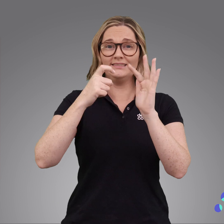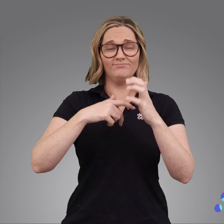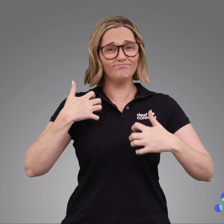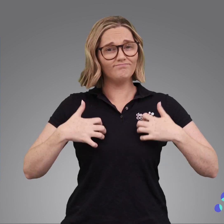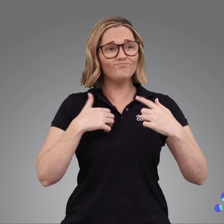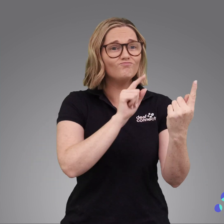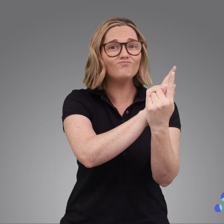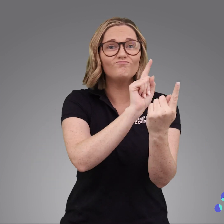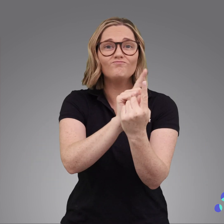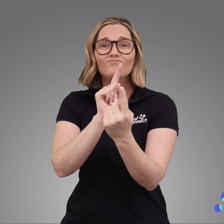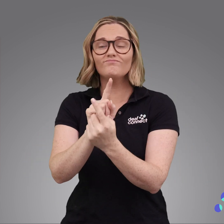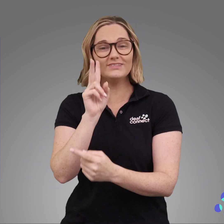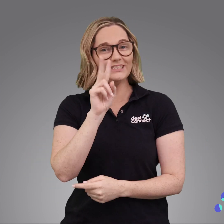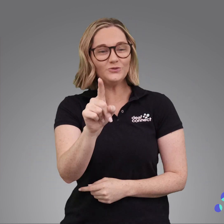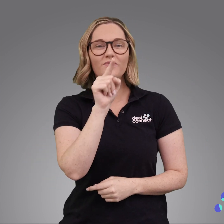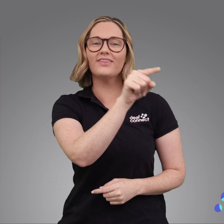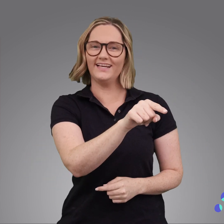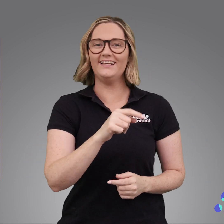Deaf Connect look forward to seeing you all there.